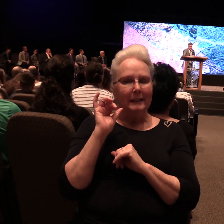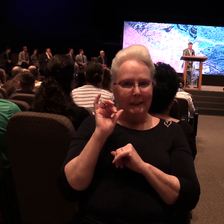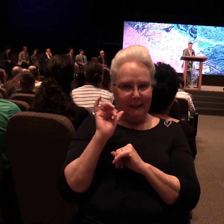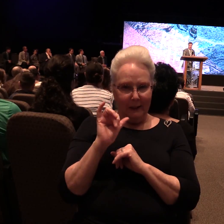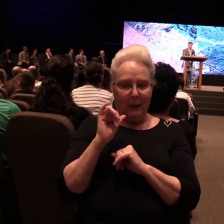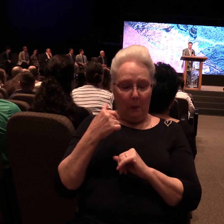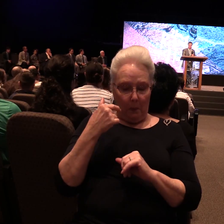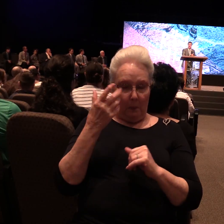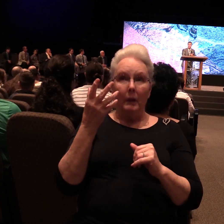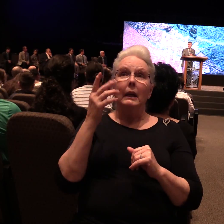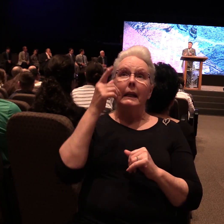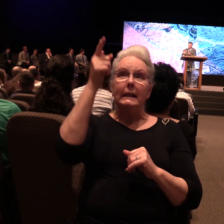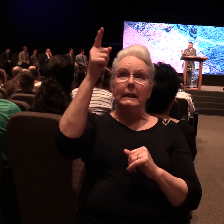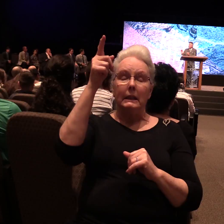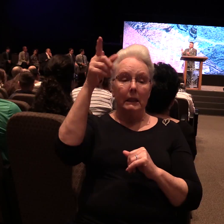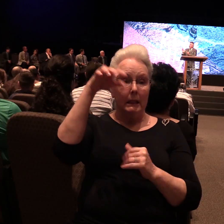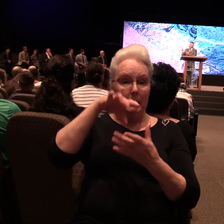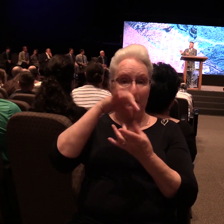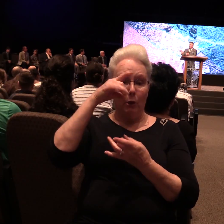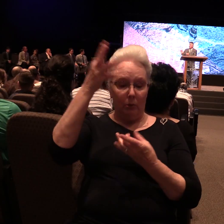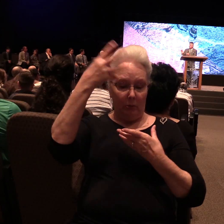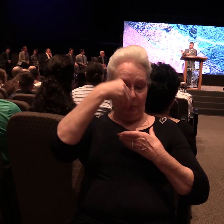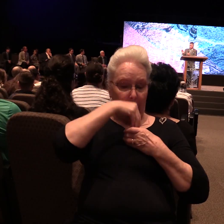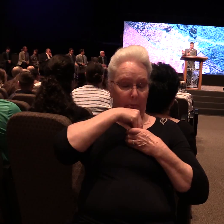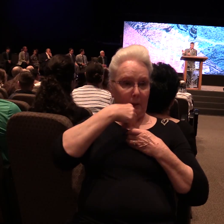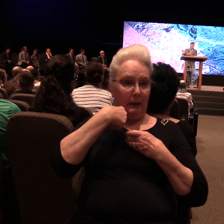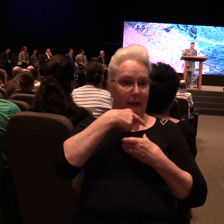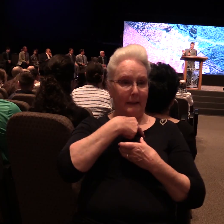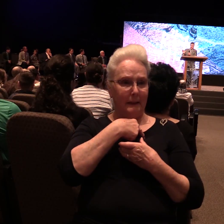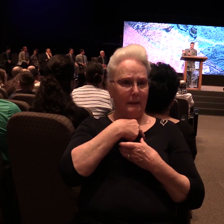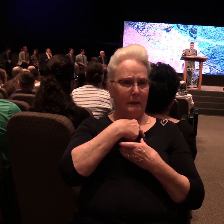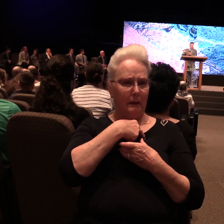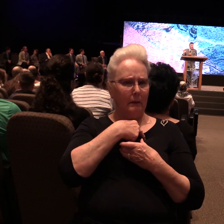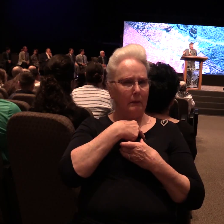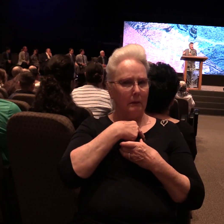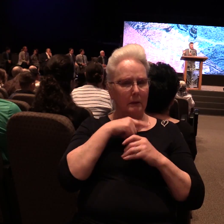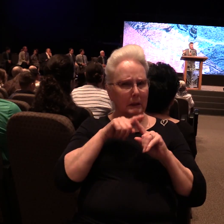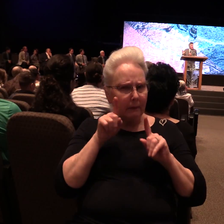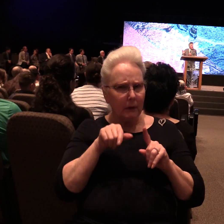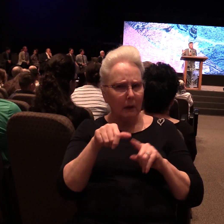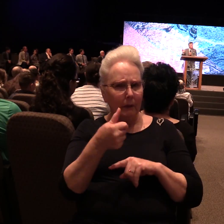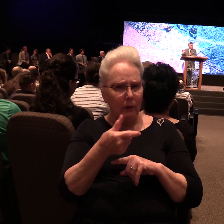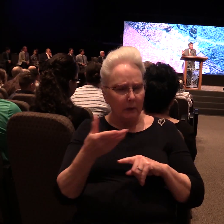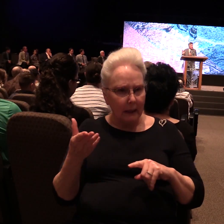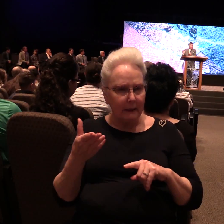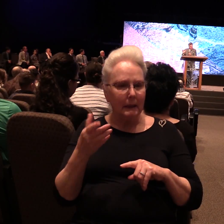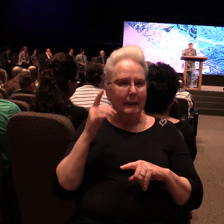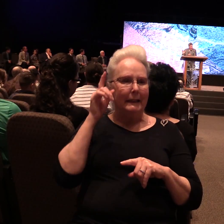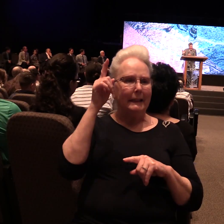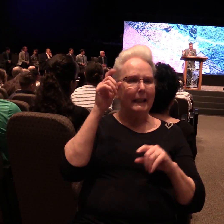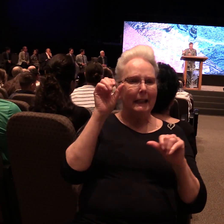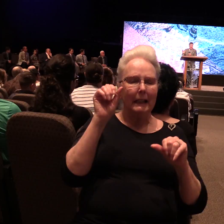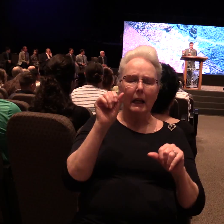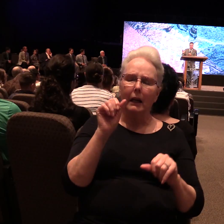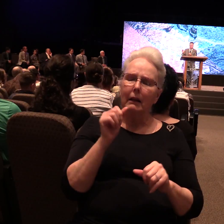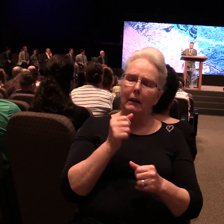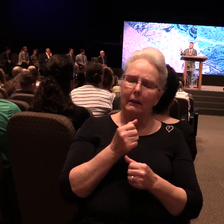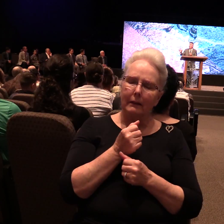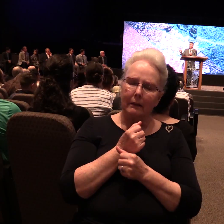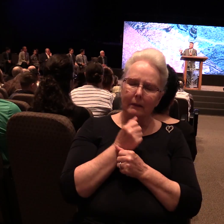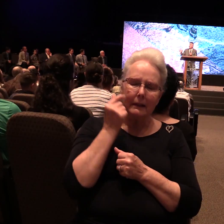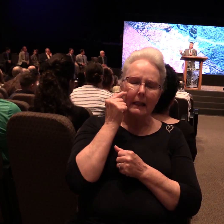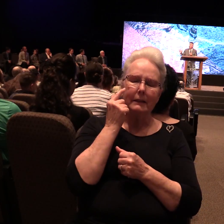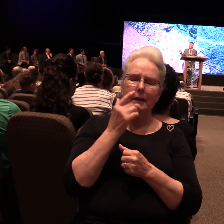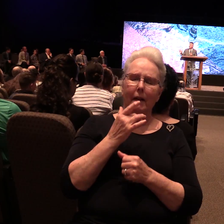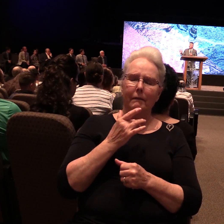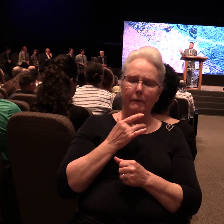spirit. He was a creature apart. To think, to feel, to appreciate beauty. To